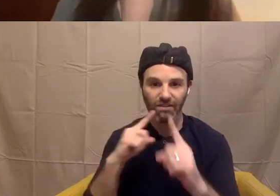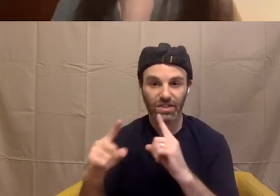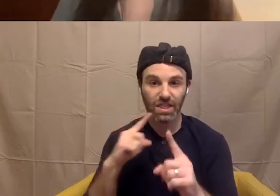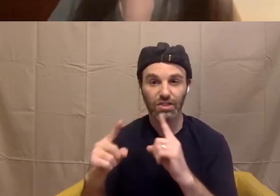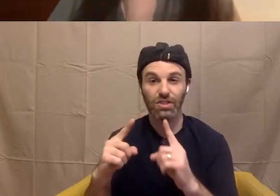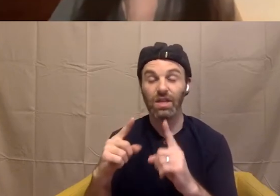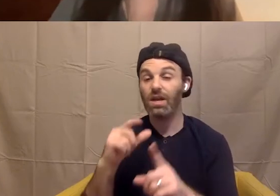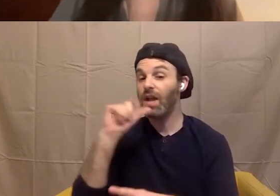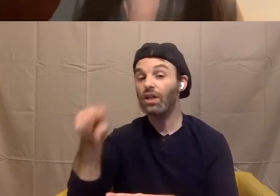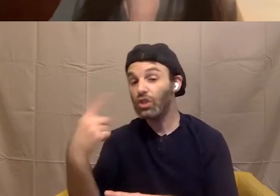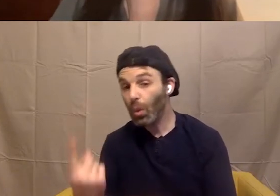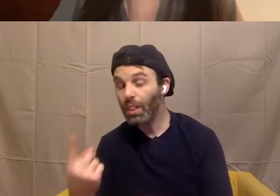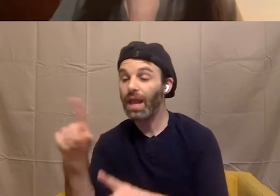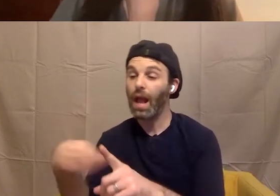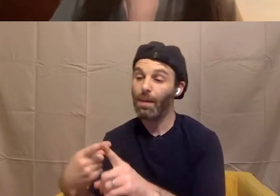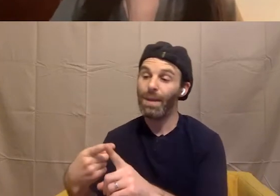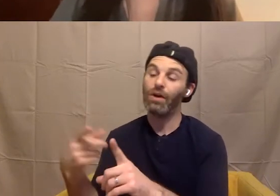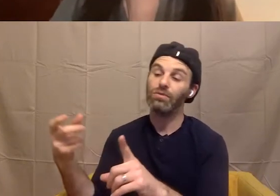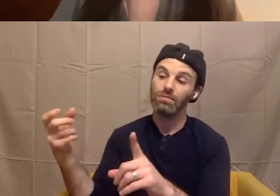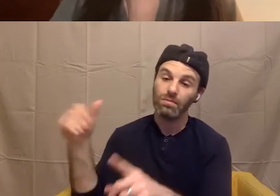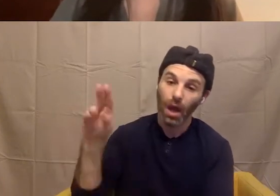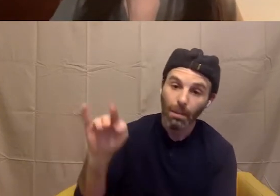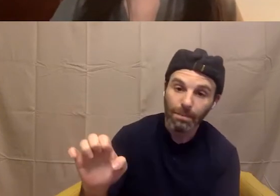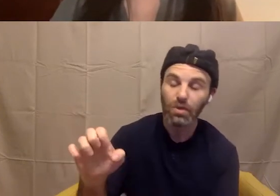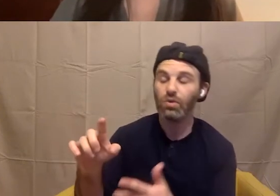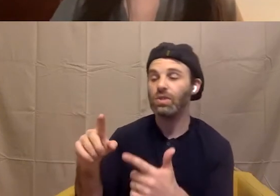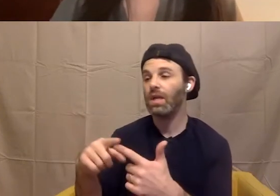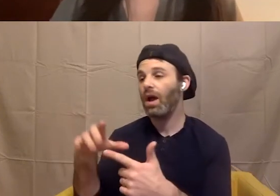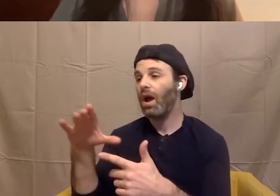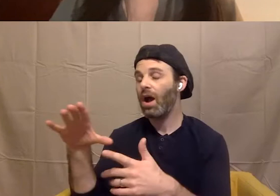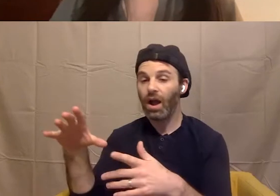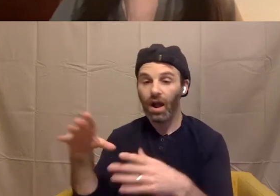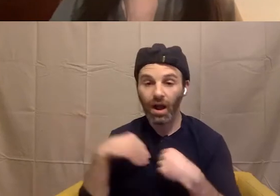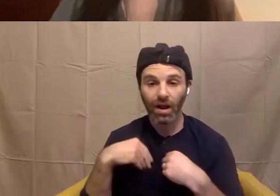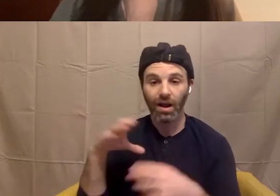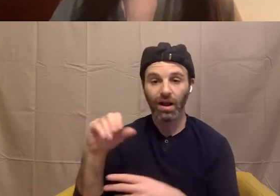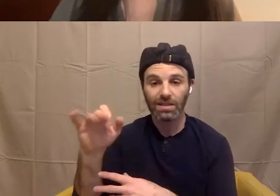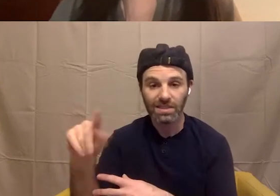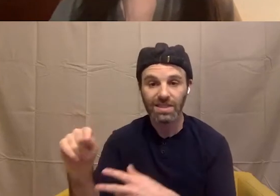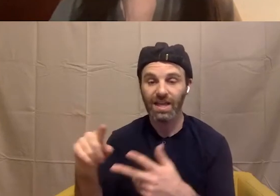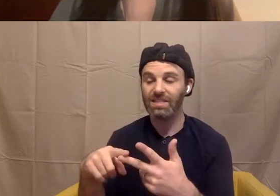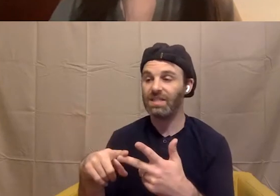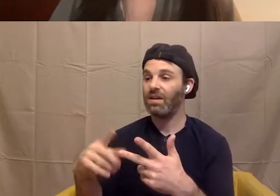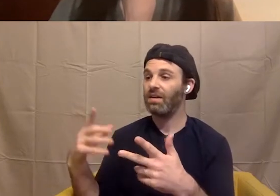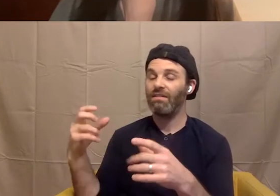abuse or trauma or consent violations, but about bodies, about how we interact with